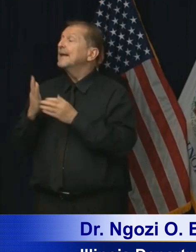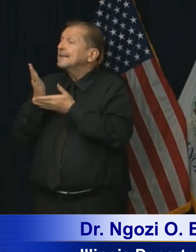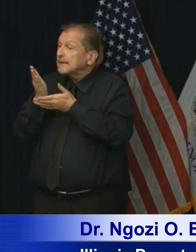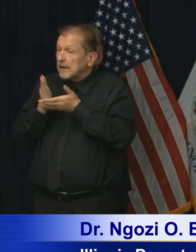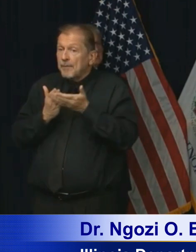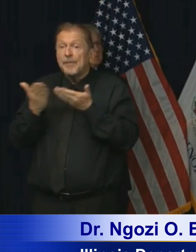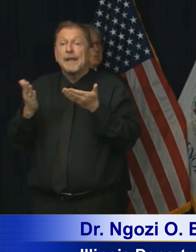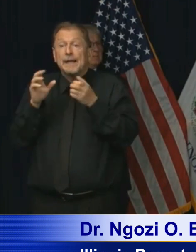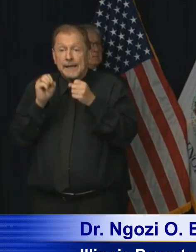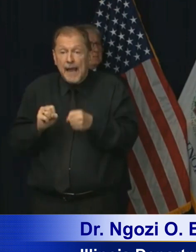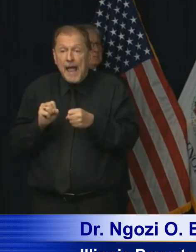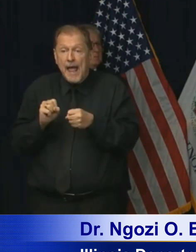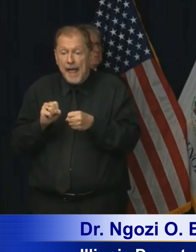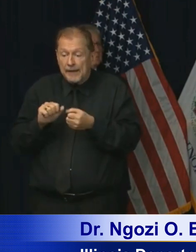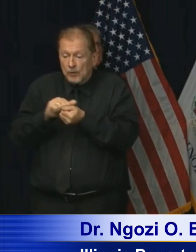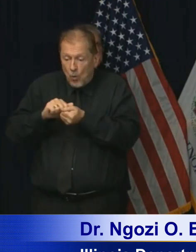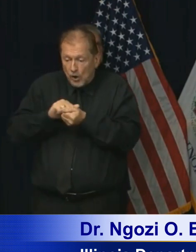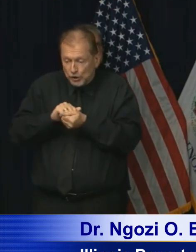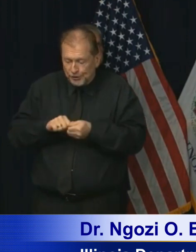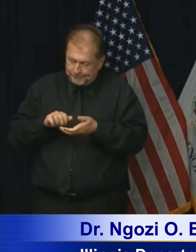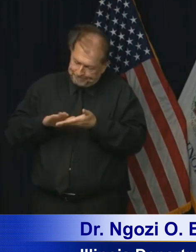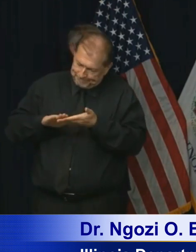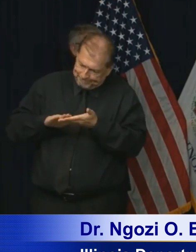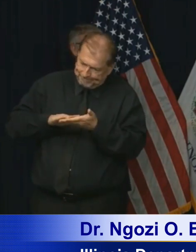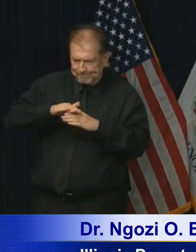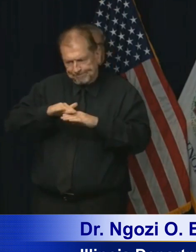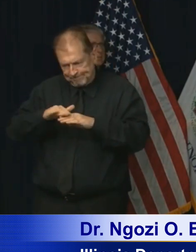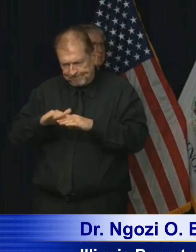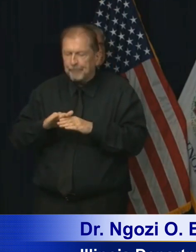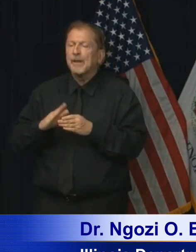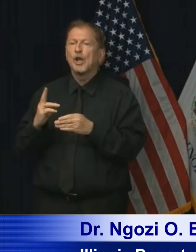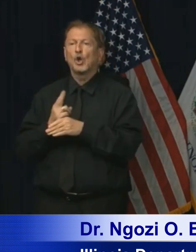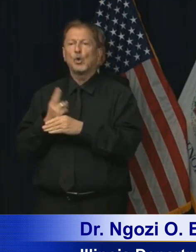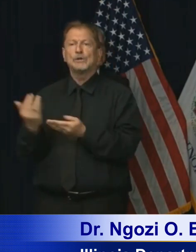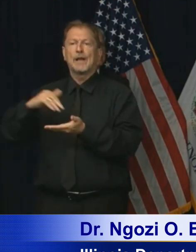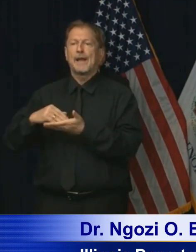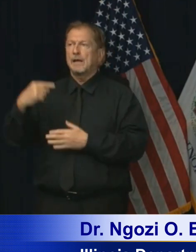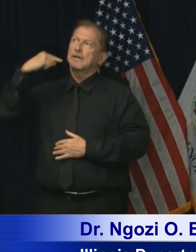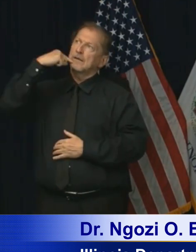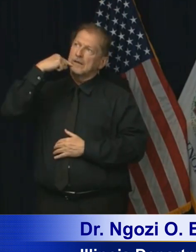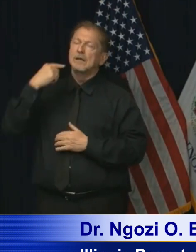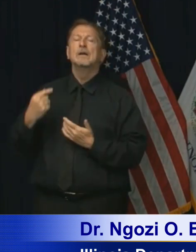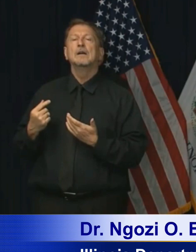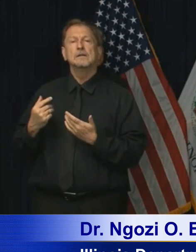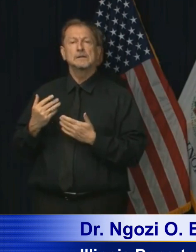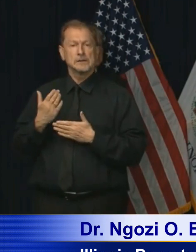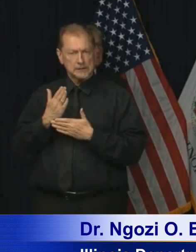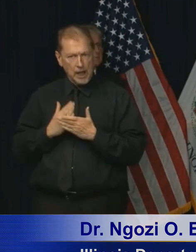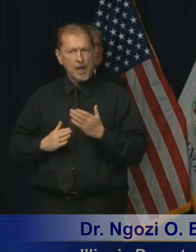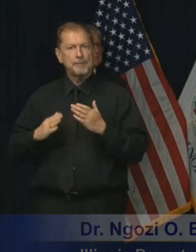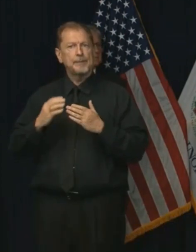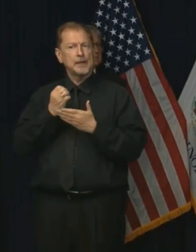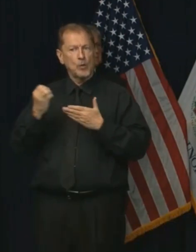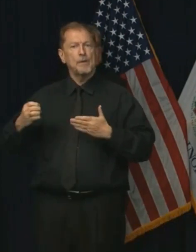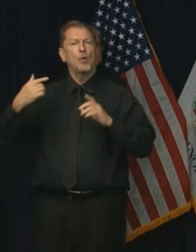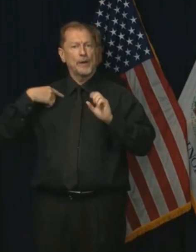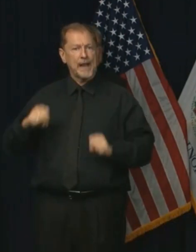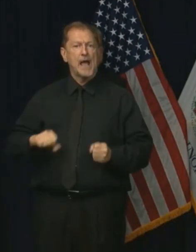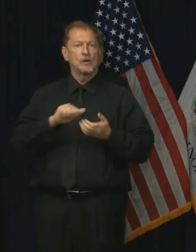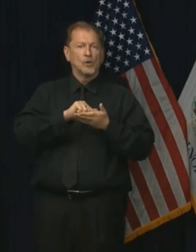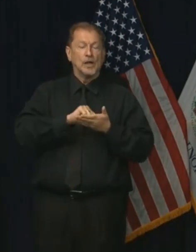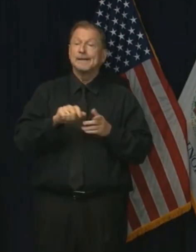reused with certain sanitation mechanisms, we have some guidance that we've given for certain equipment on our